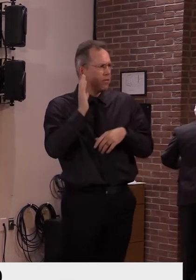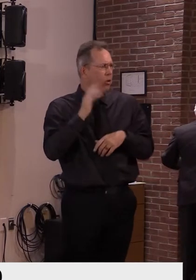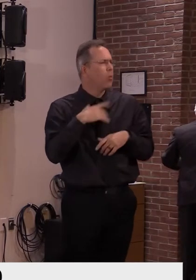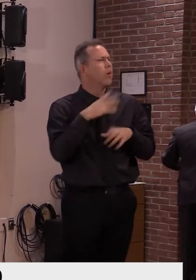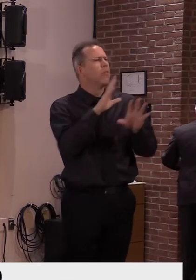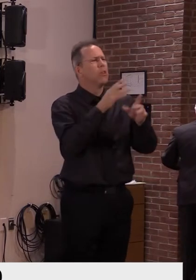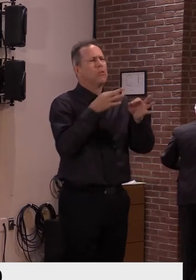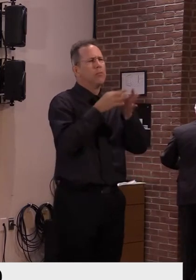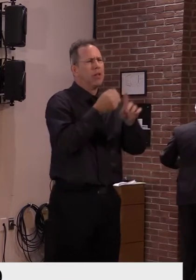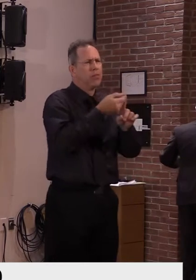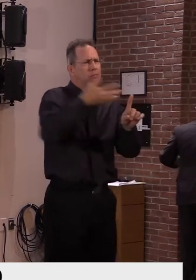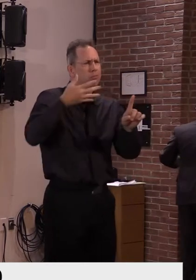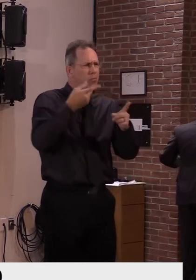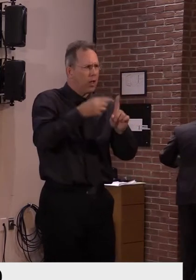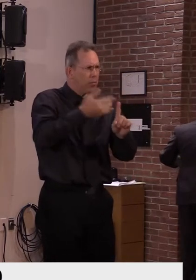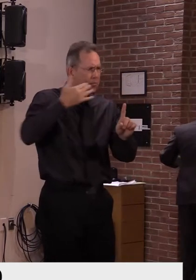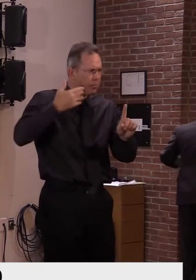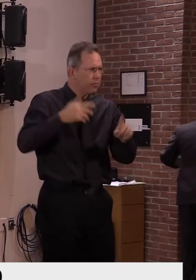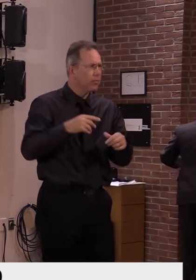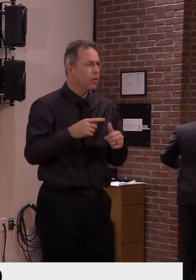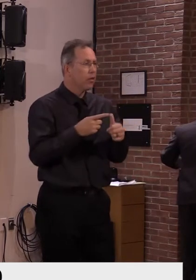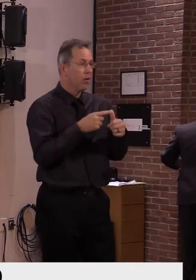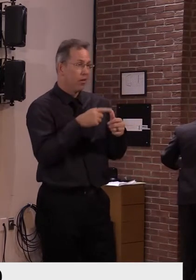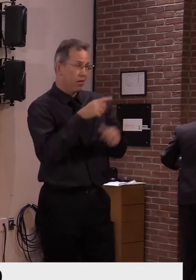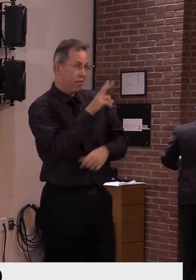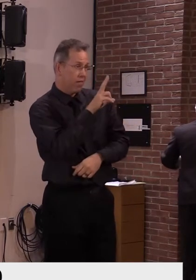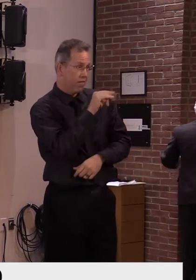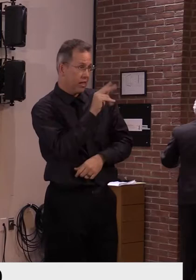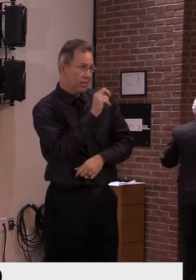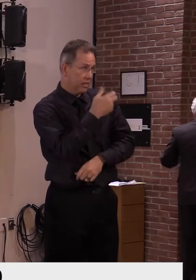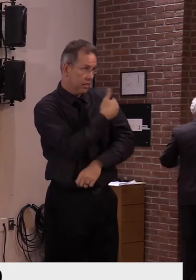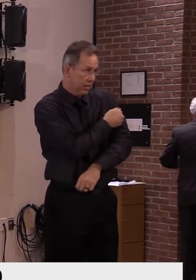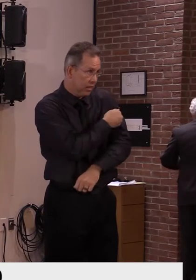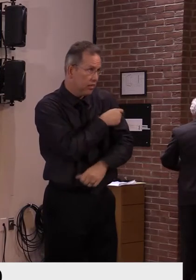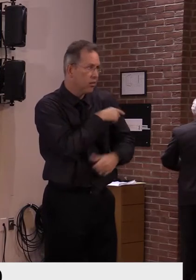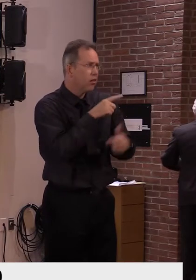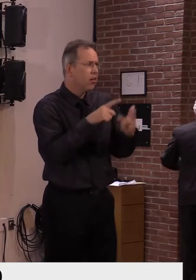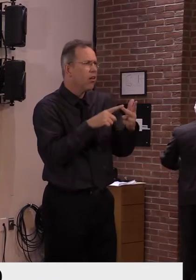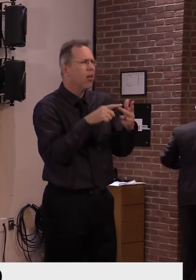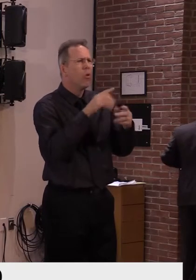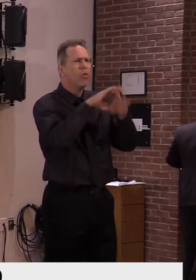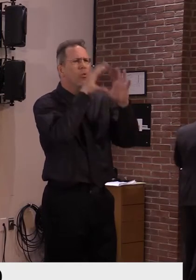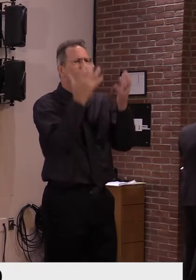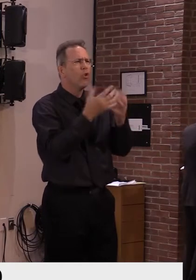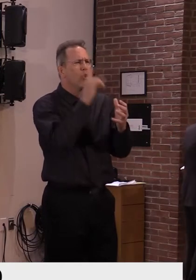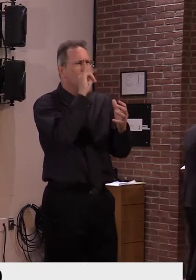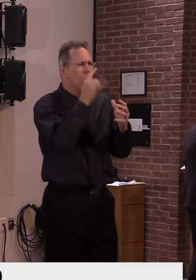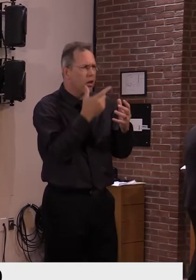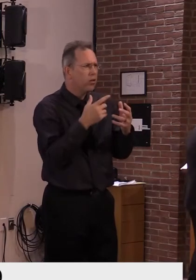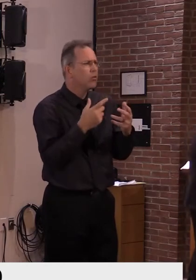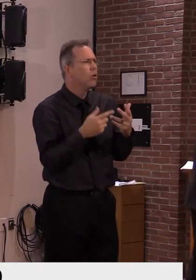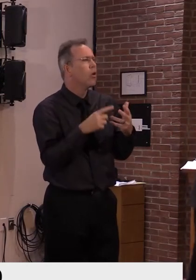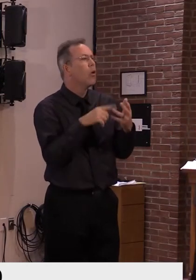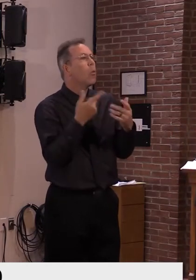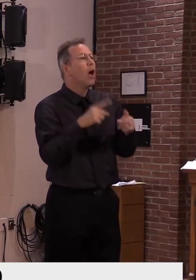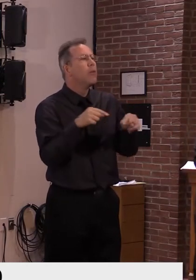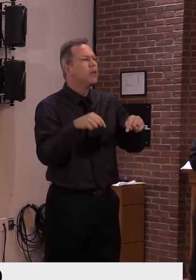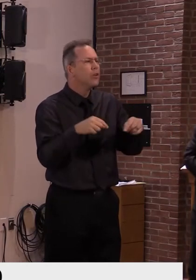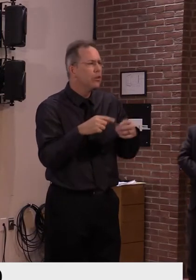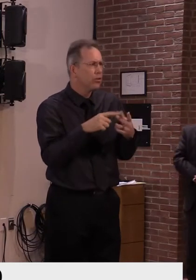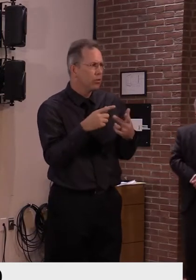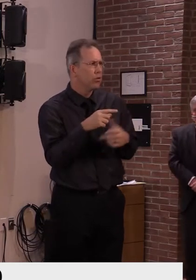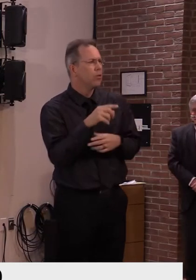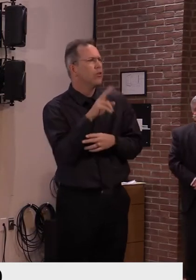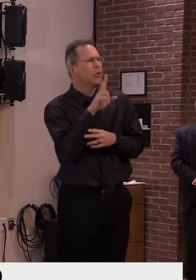about what's happening locally. I think you know that nationally, four coronavirus vaccines have begun into Phase III